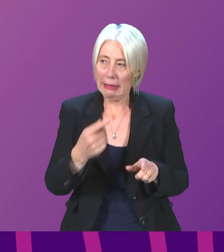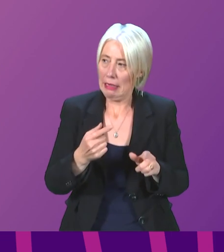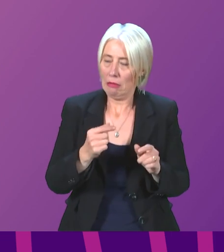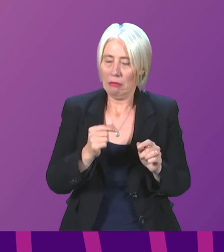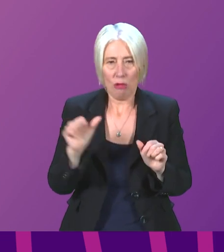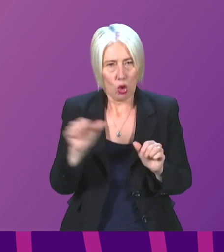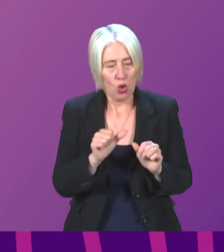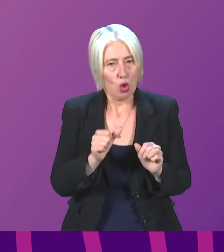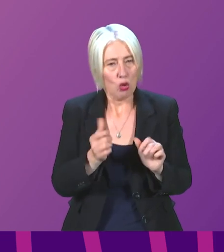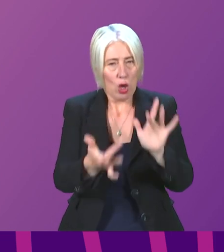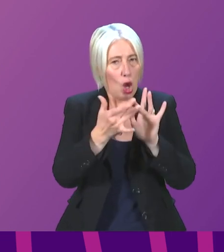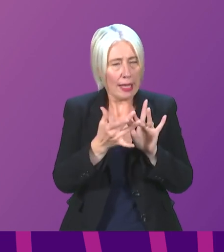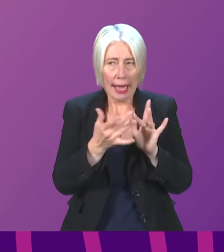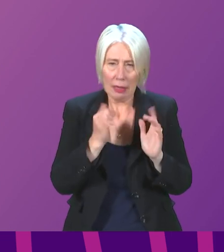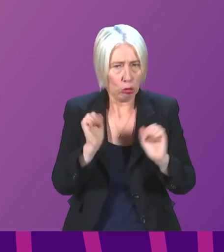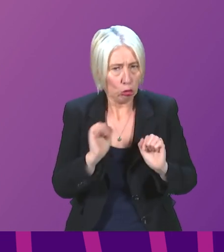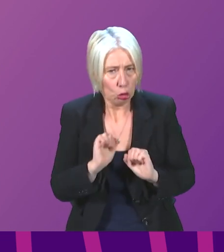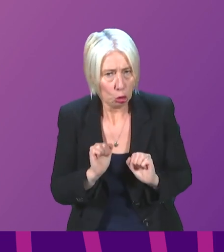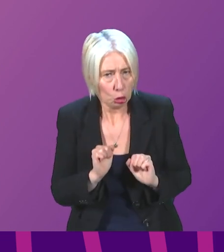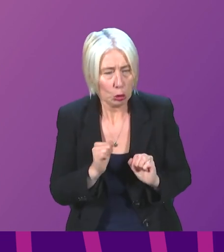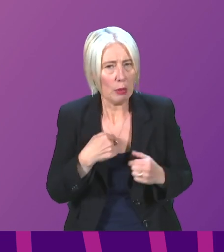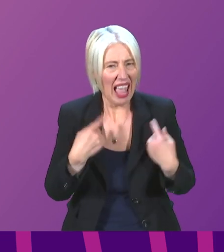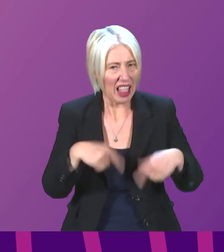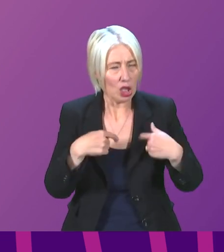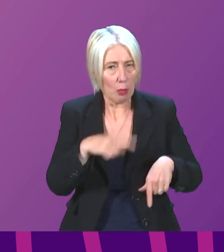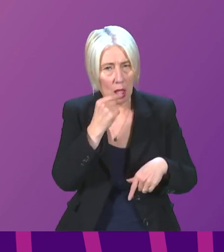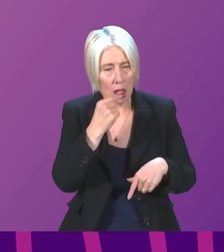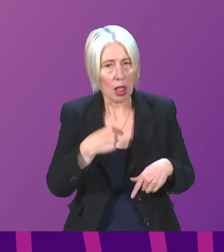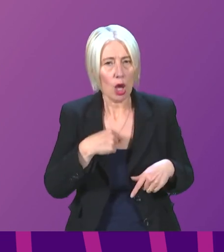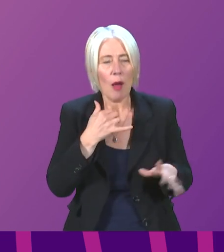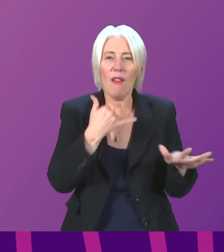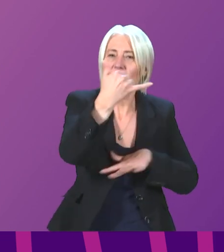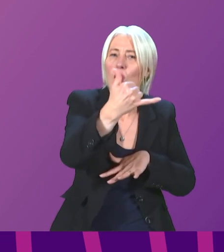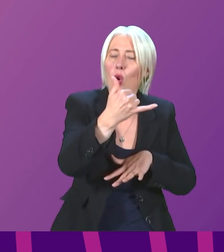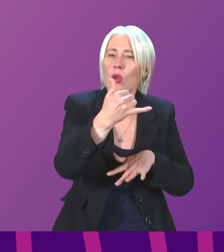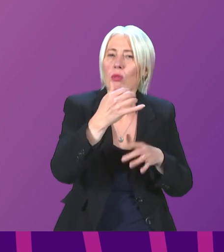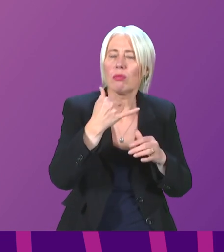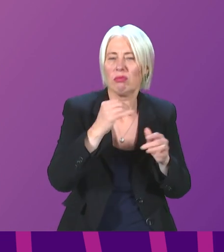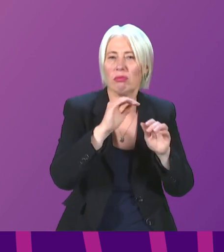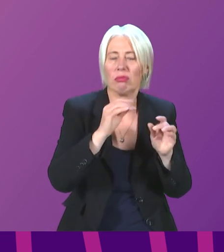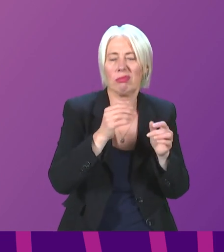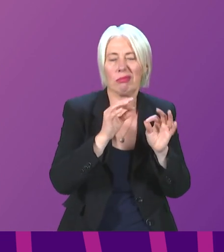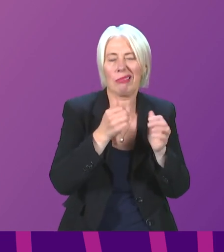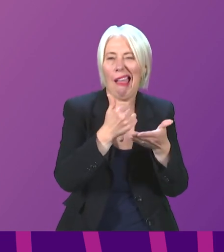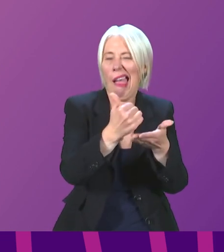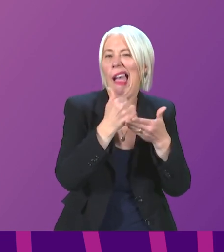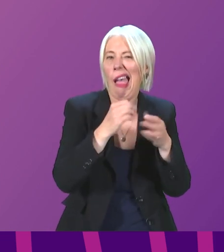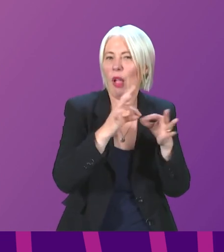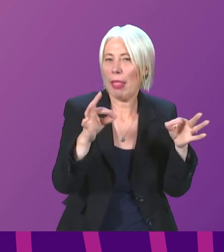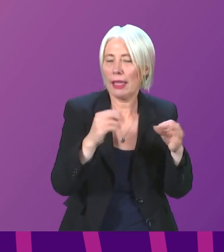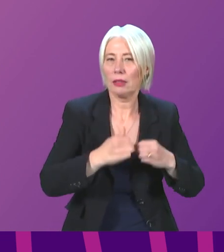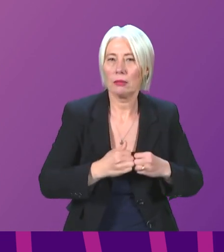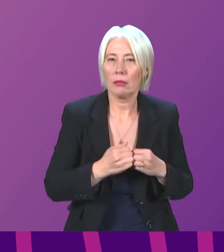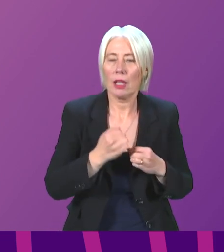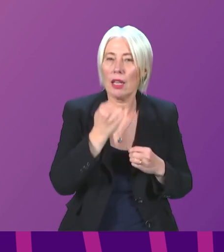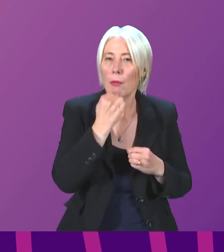asked me, but haven't been contacted, they should call the National Helpline. The number for that